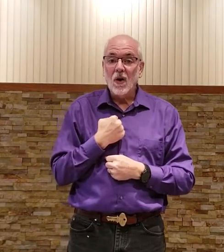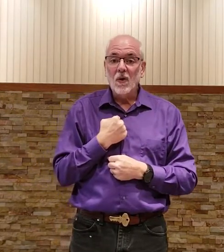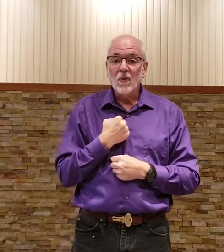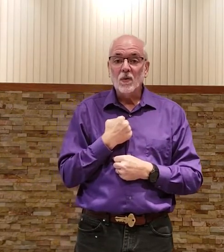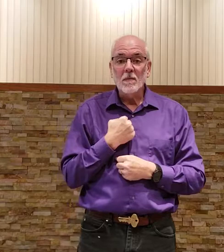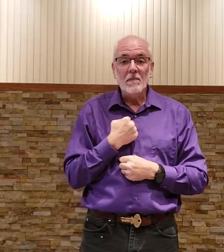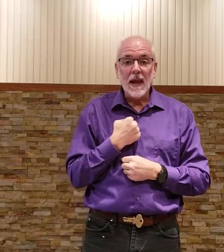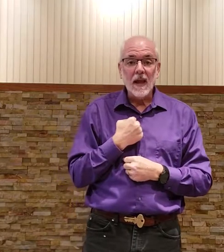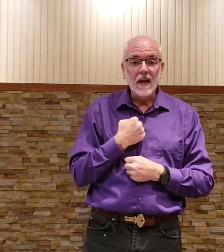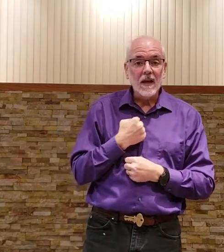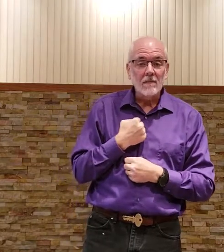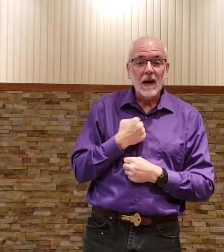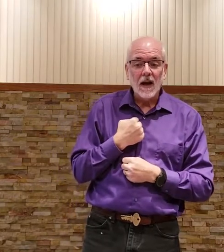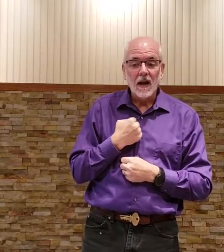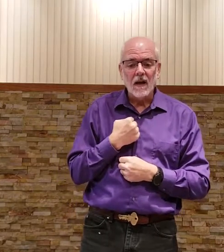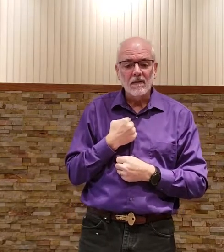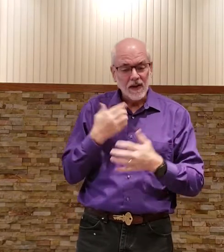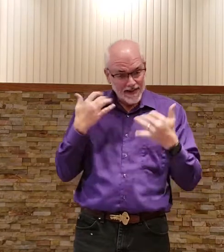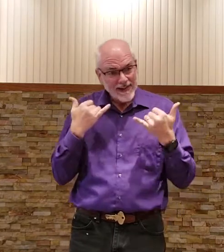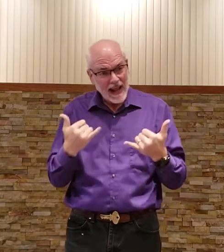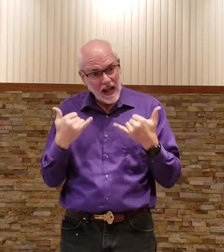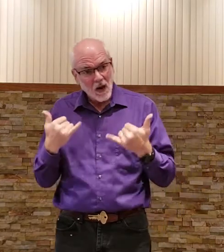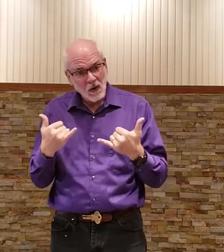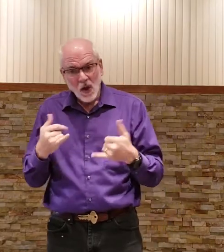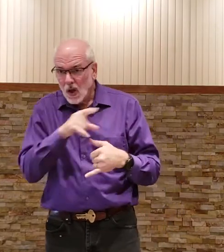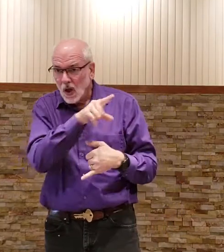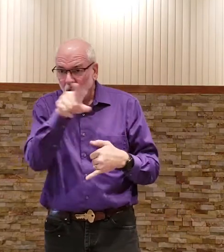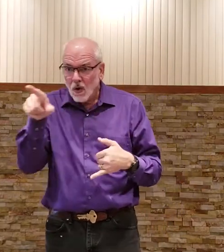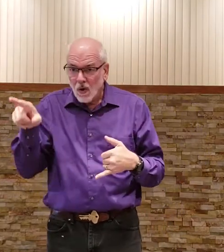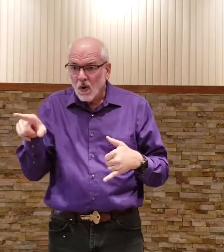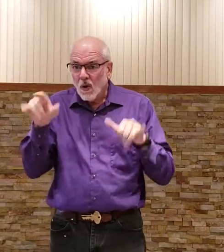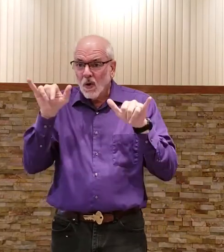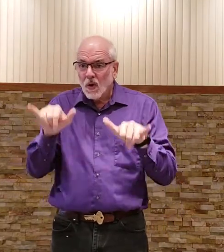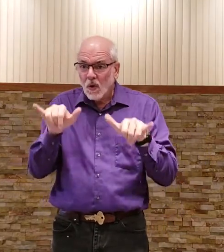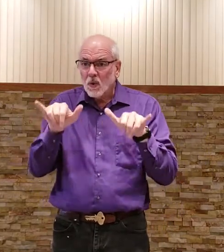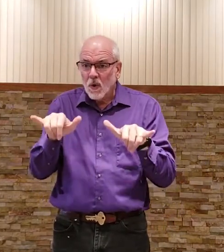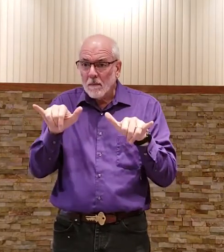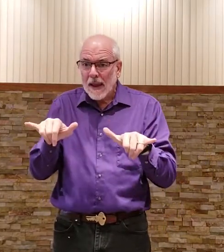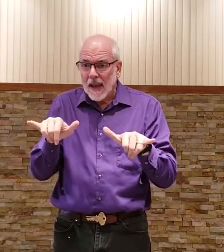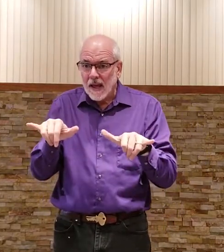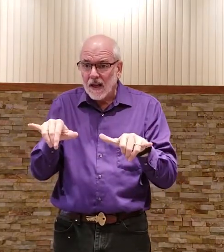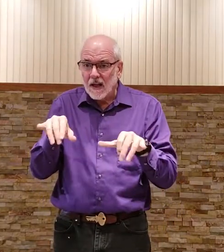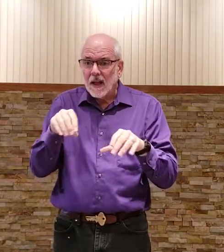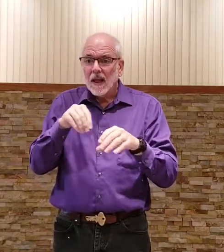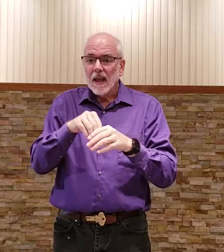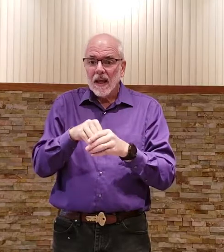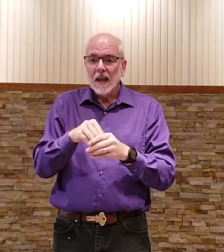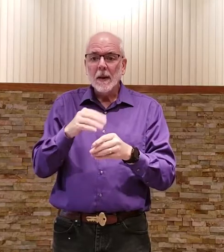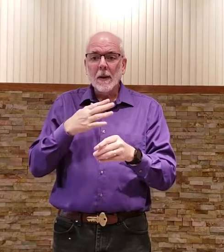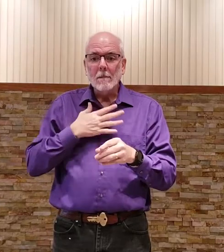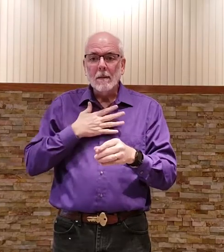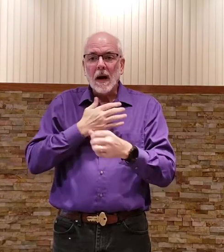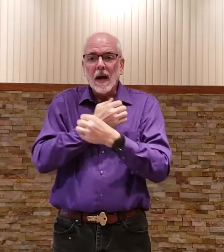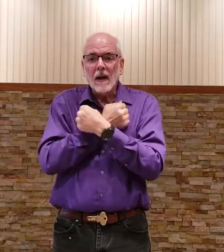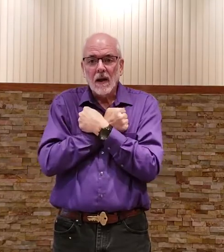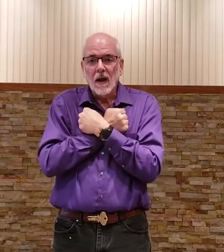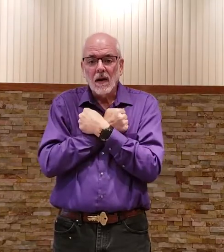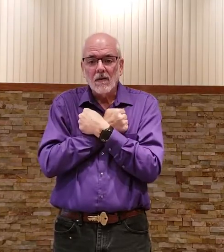remain in my love now remain in my love